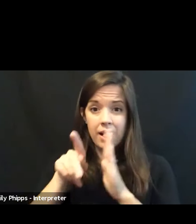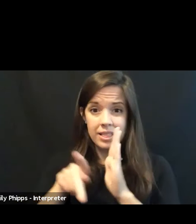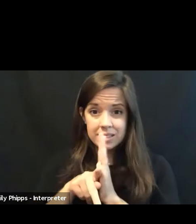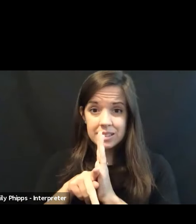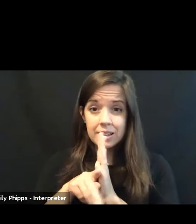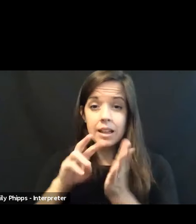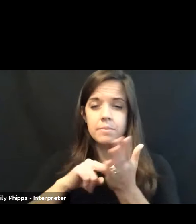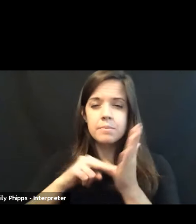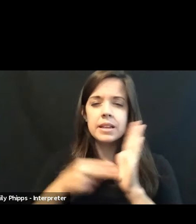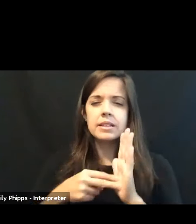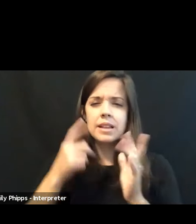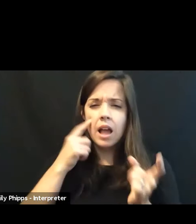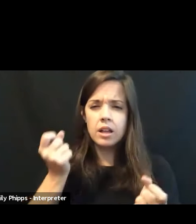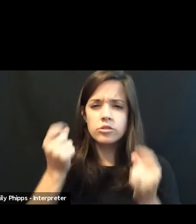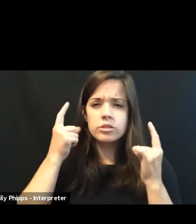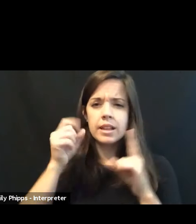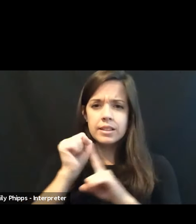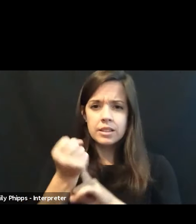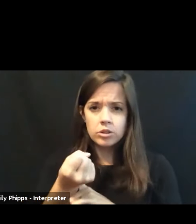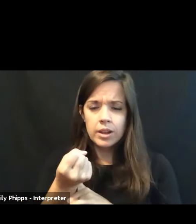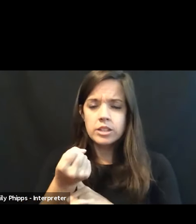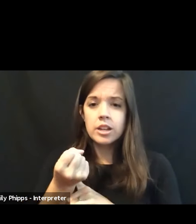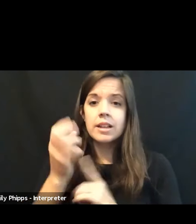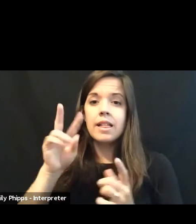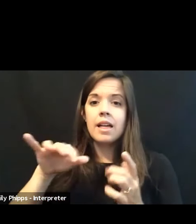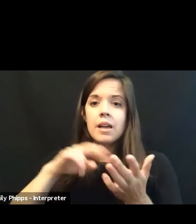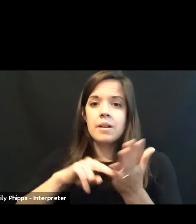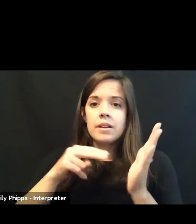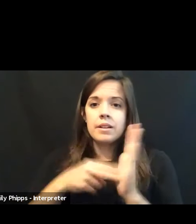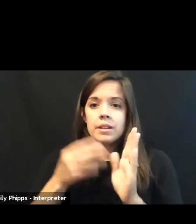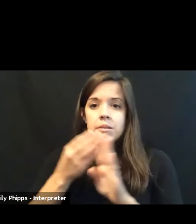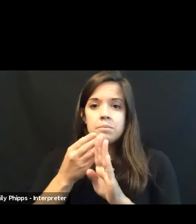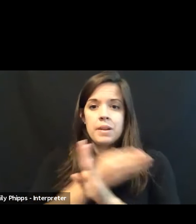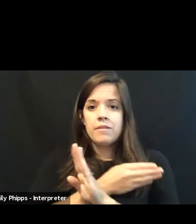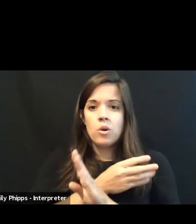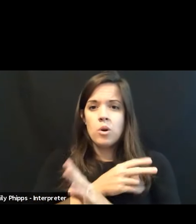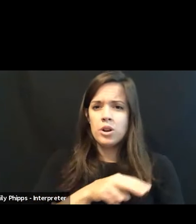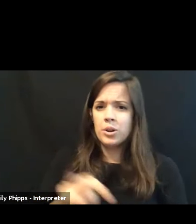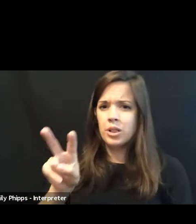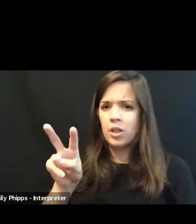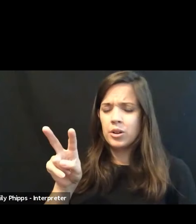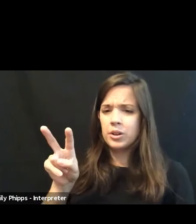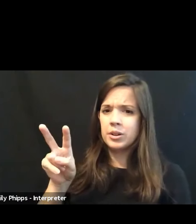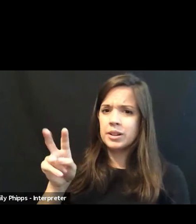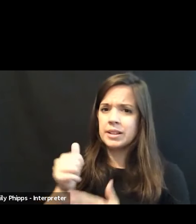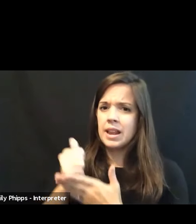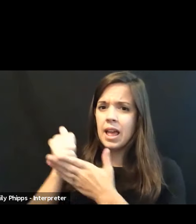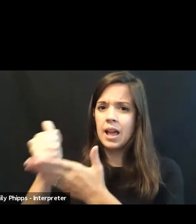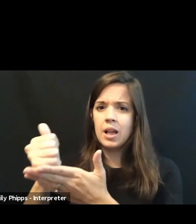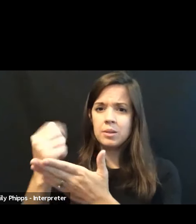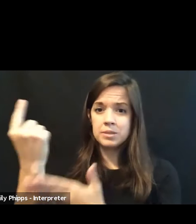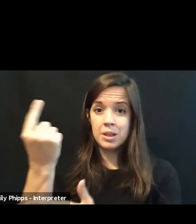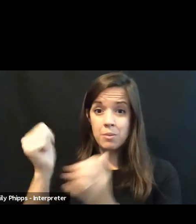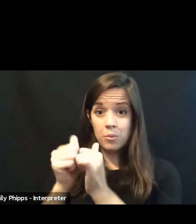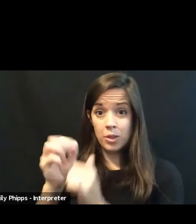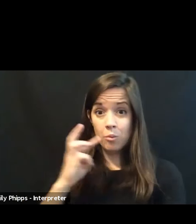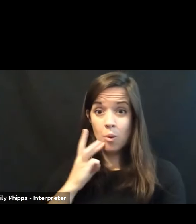understanding the situation. That means before you look to help someone with water